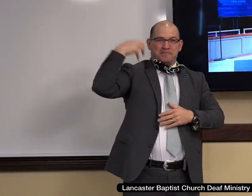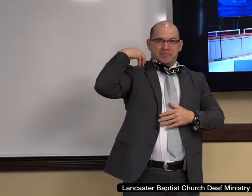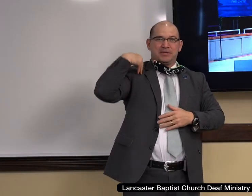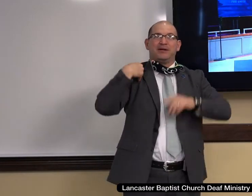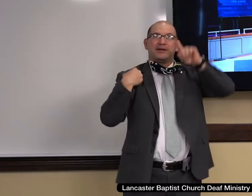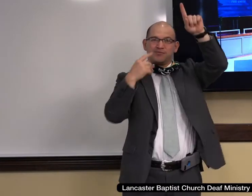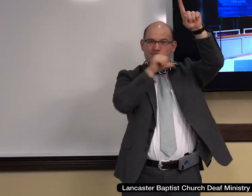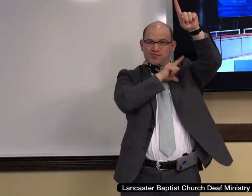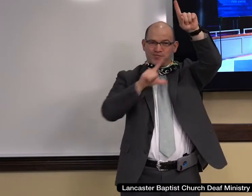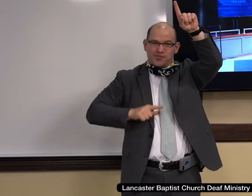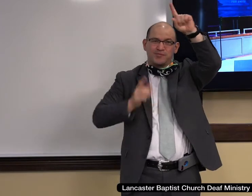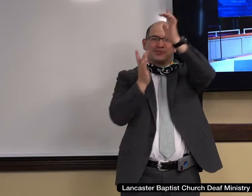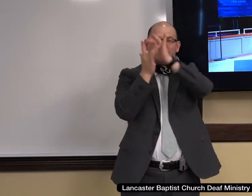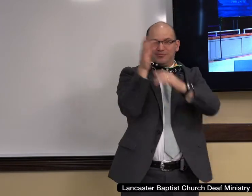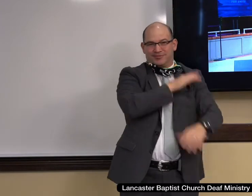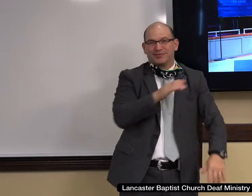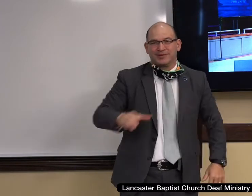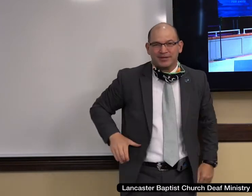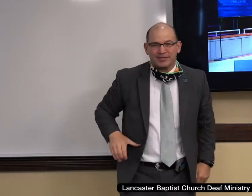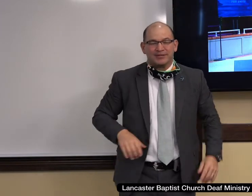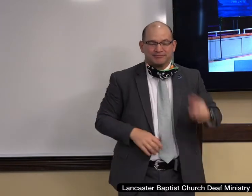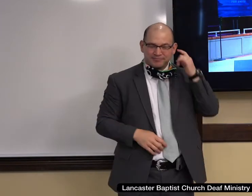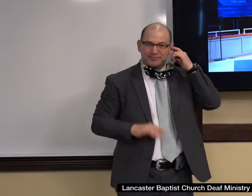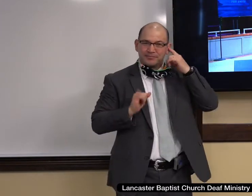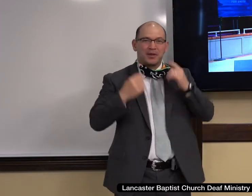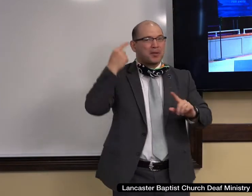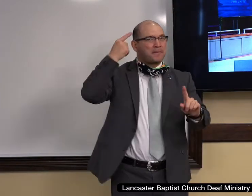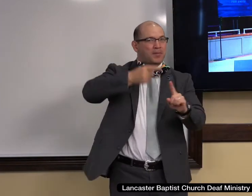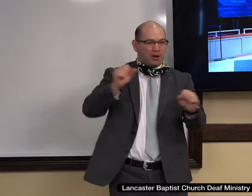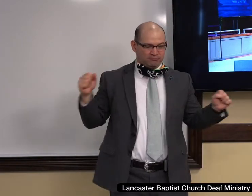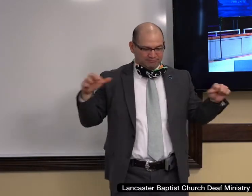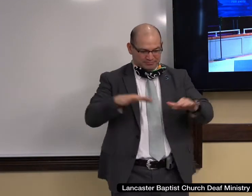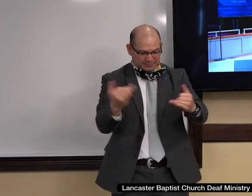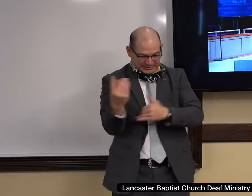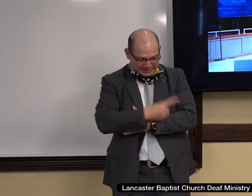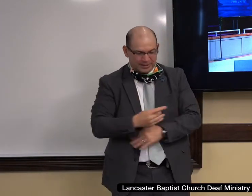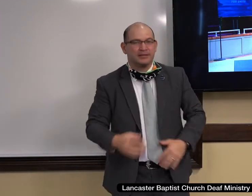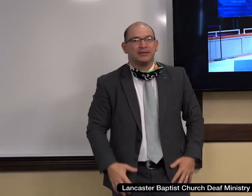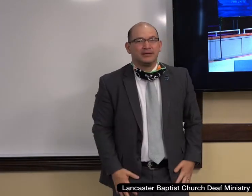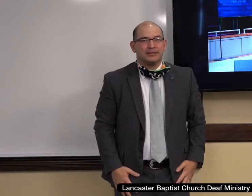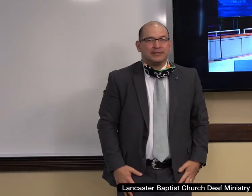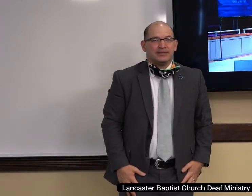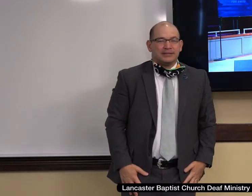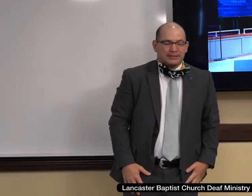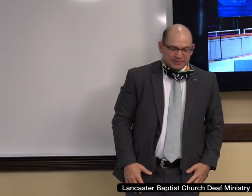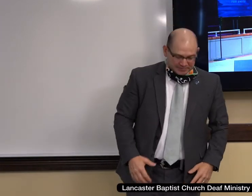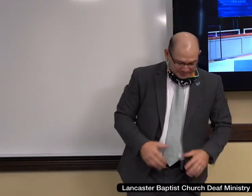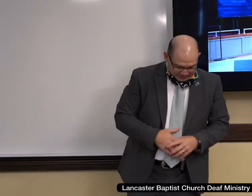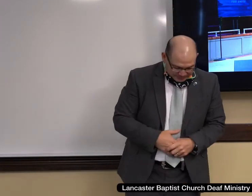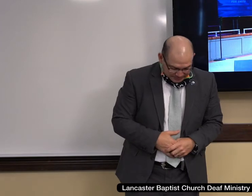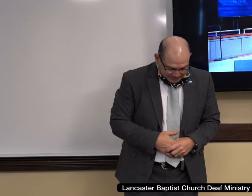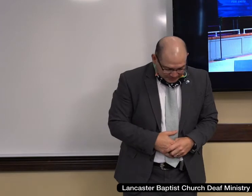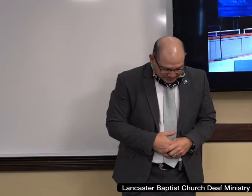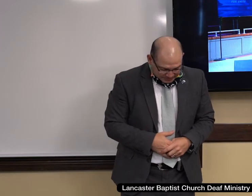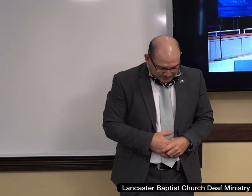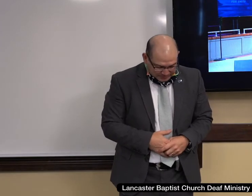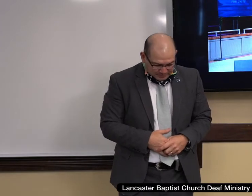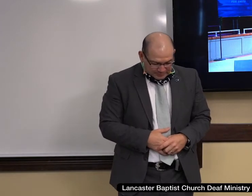Jesus Christ. That is what brings us together today with an identity. Our identity is found in the cornerstone.